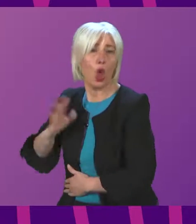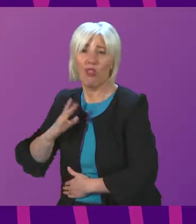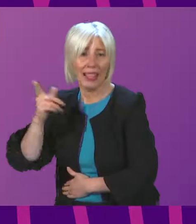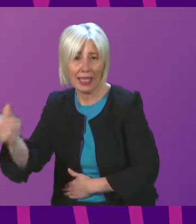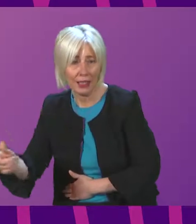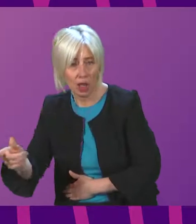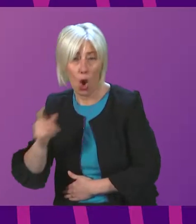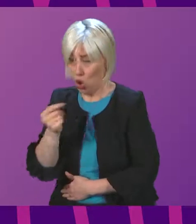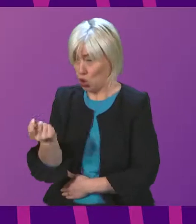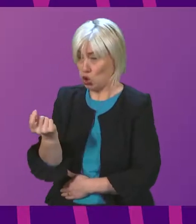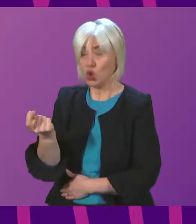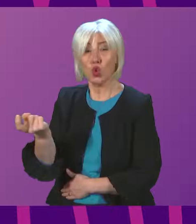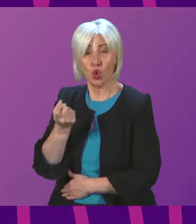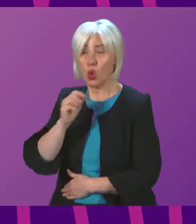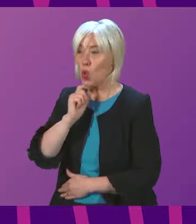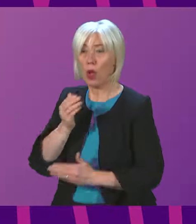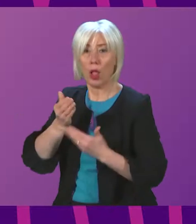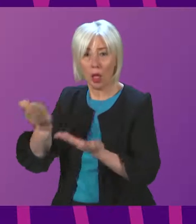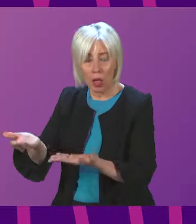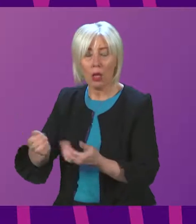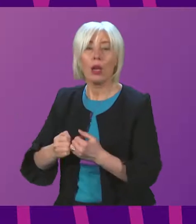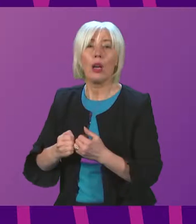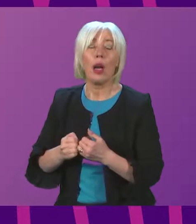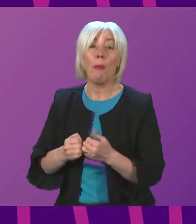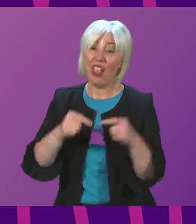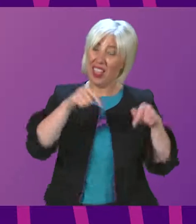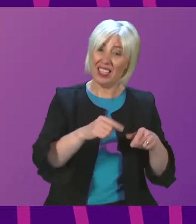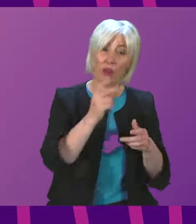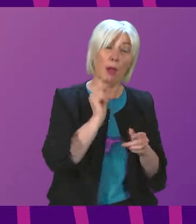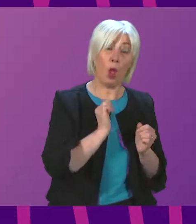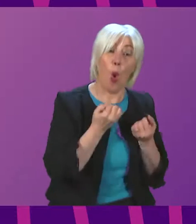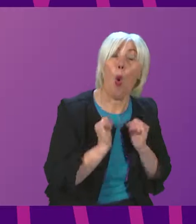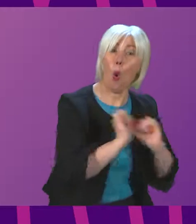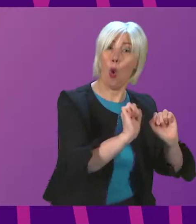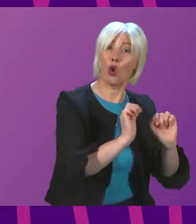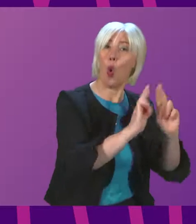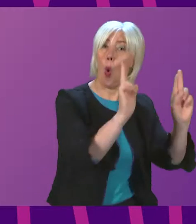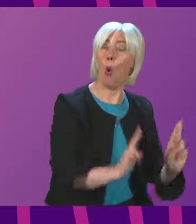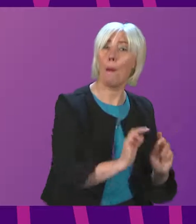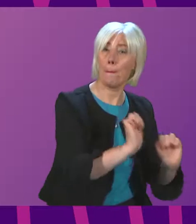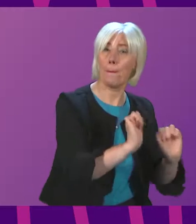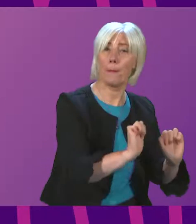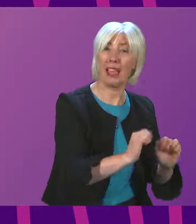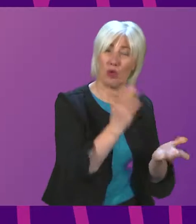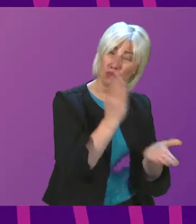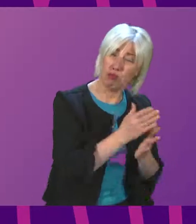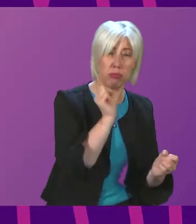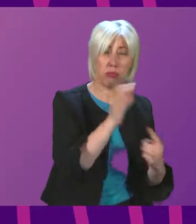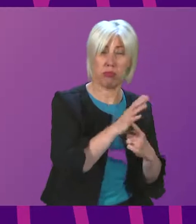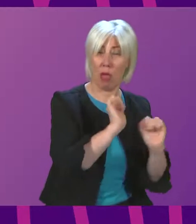their, by their landlord. This is for homeowners. And it is really important that homeowners